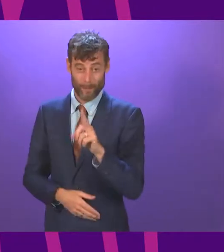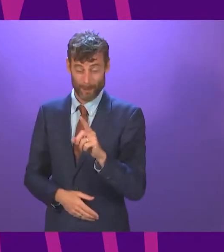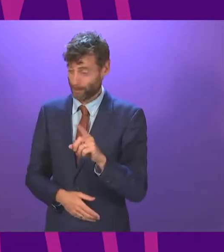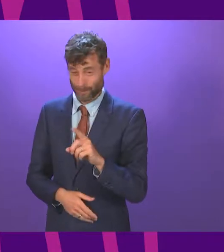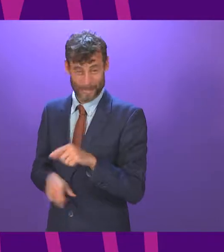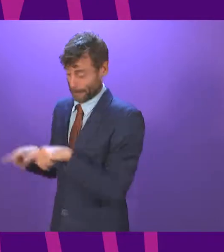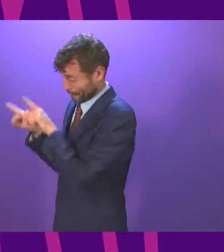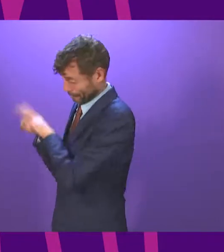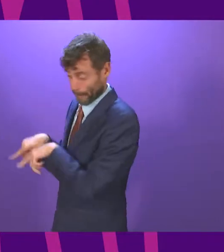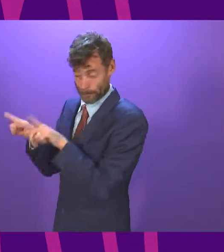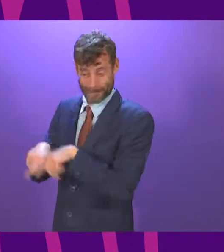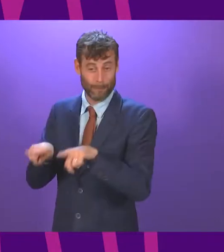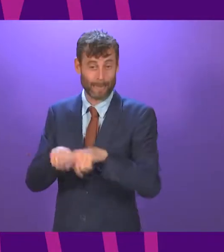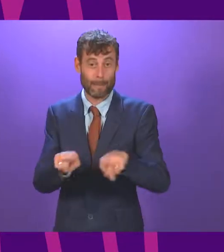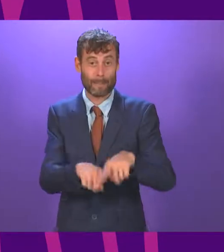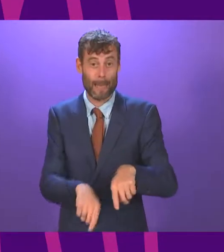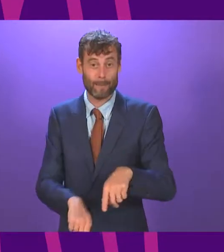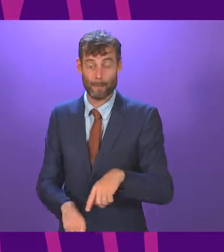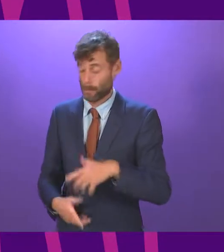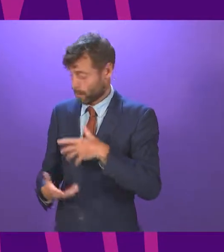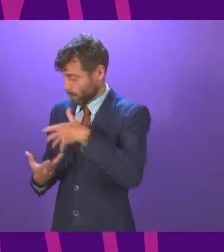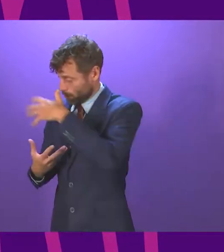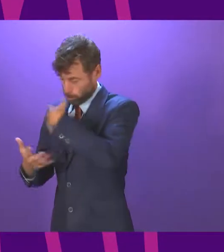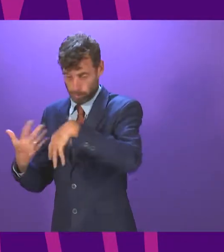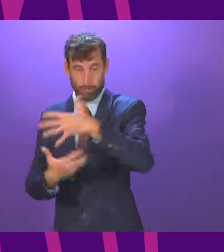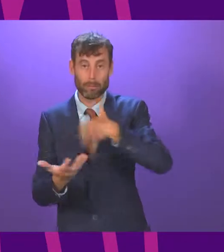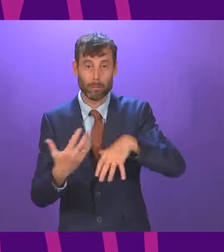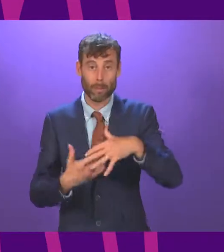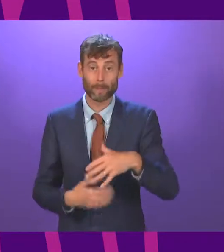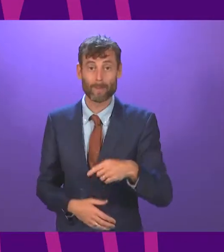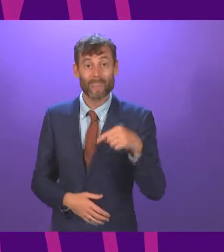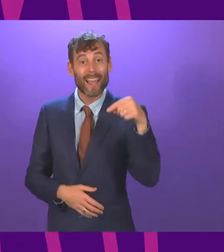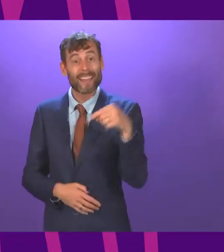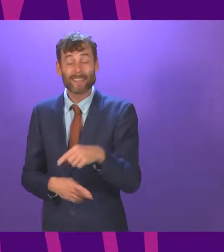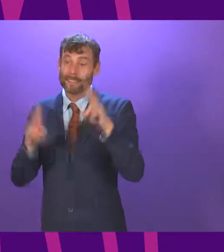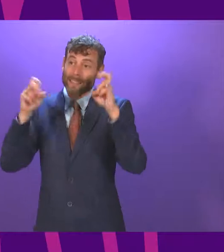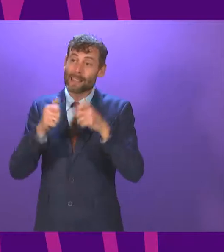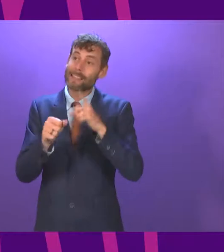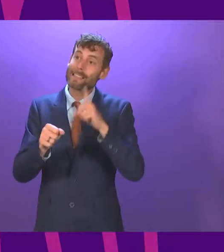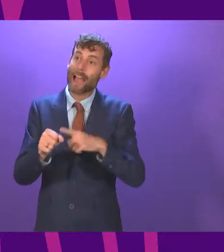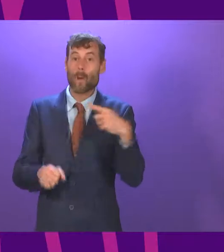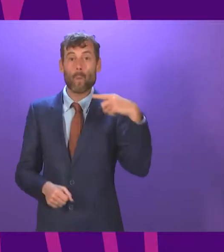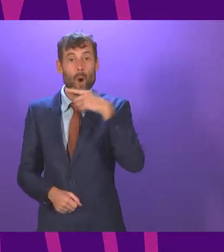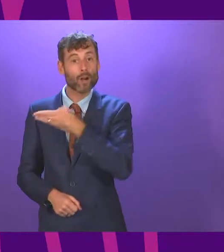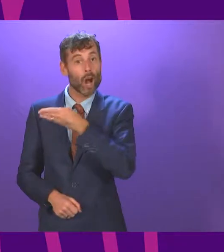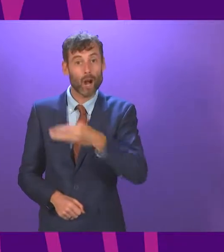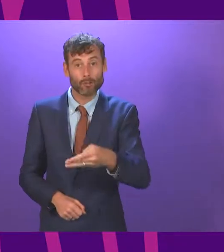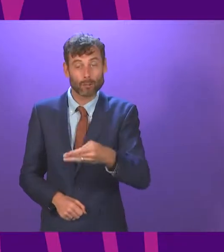the new ones that it is continually creating. As we heard earlier, this is not day 100 or 117 since the election.